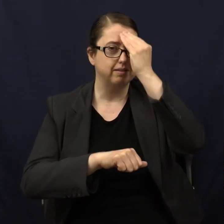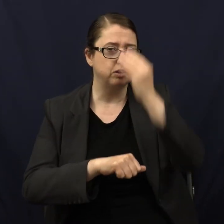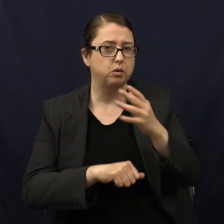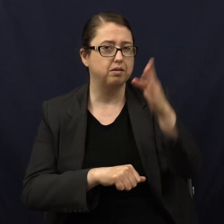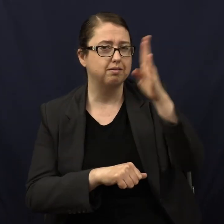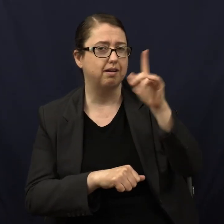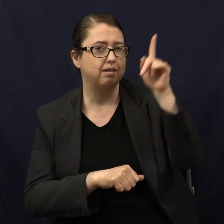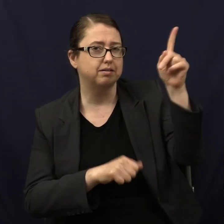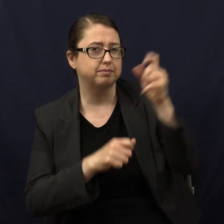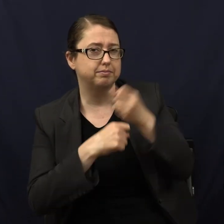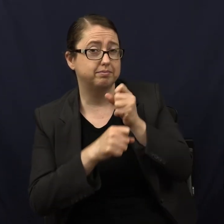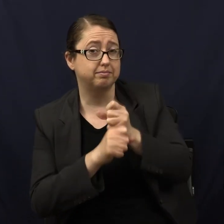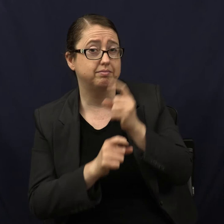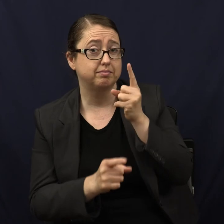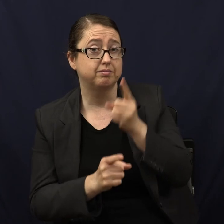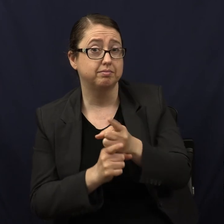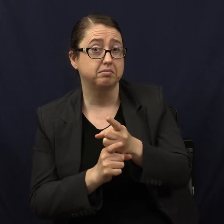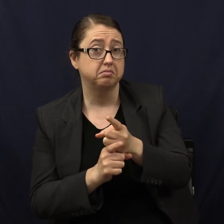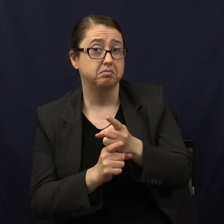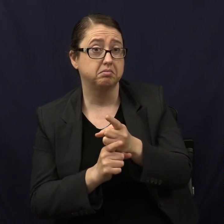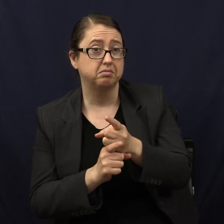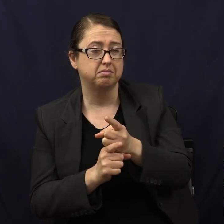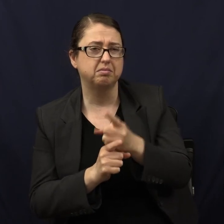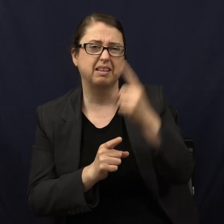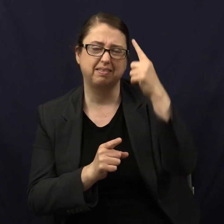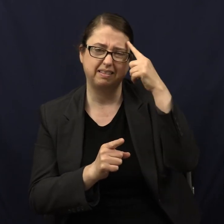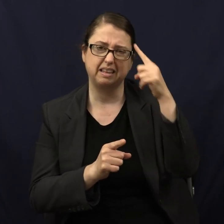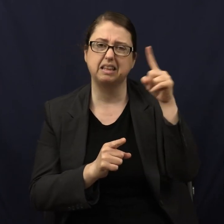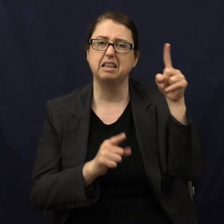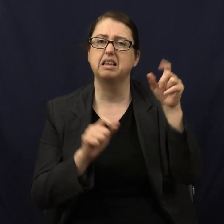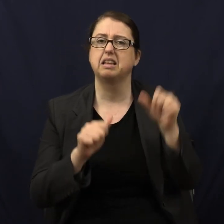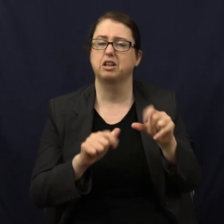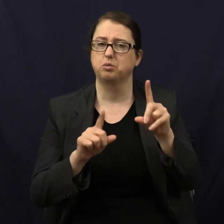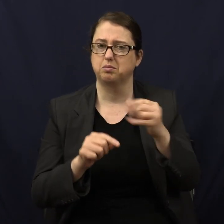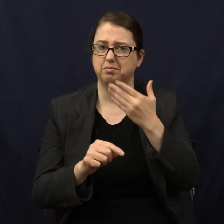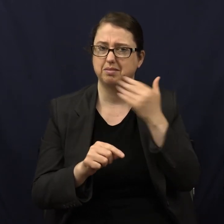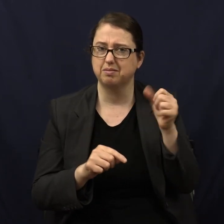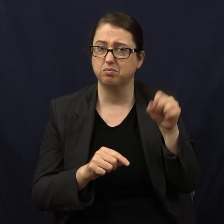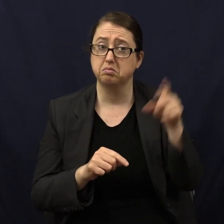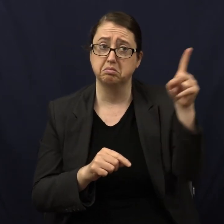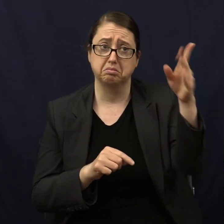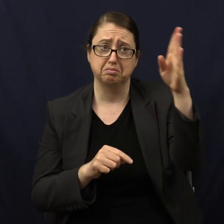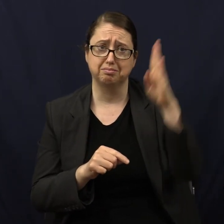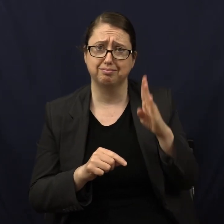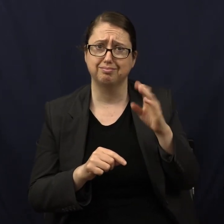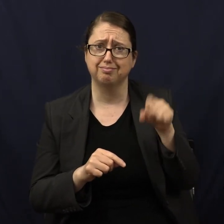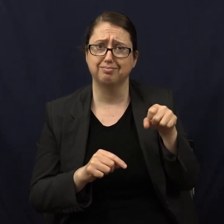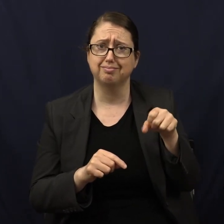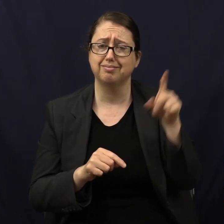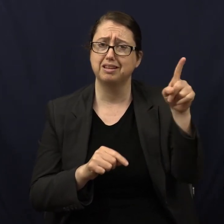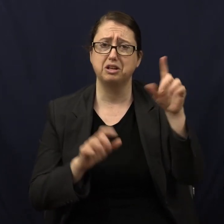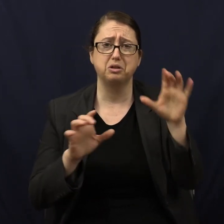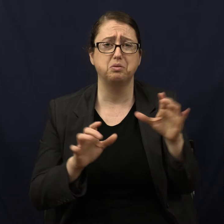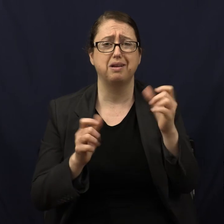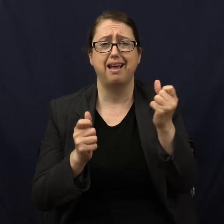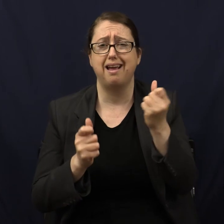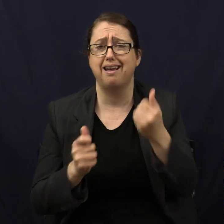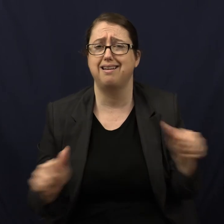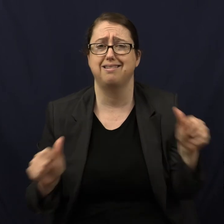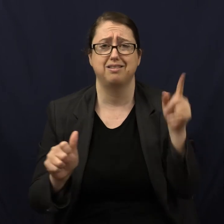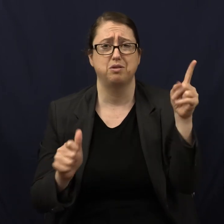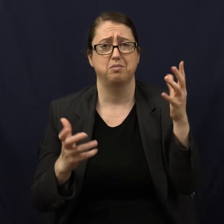Jehovah is creator, right? I think he can do better than this, don't you think? He's God, after all. Could he not do anything he wants?